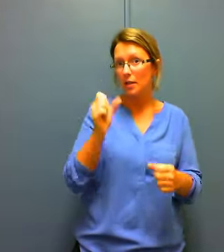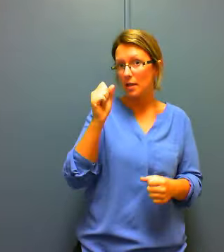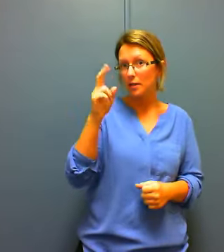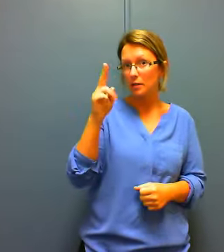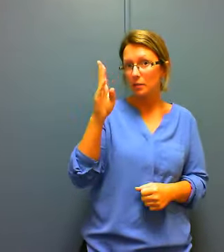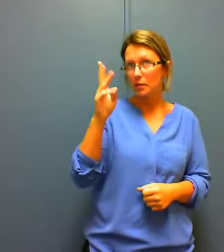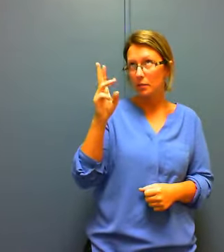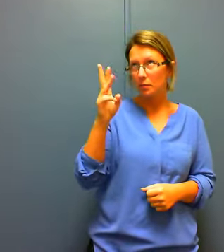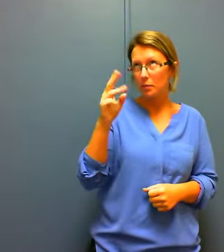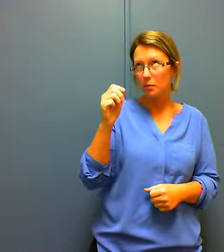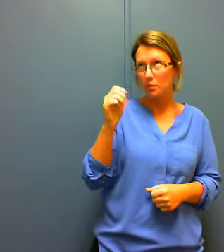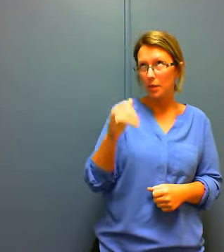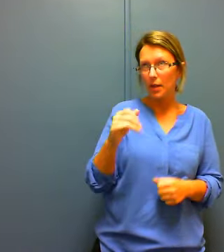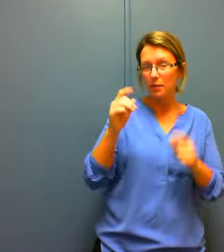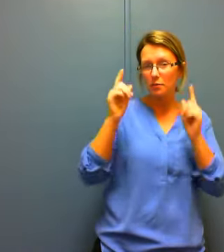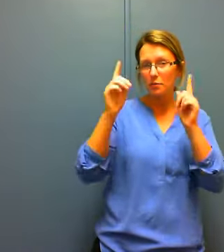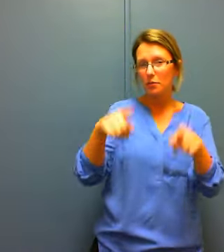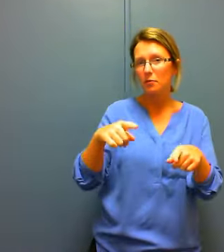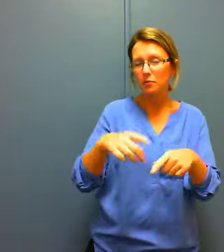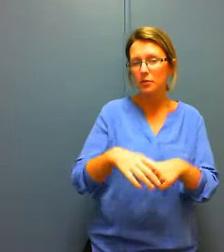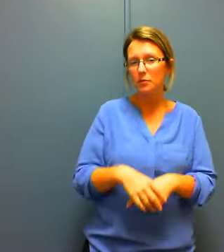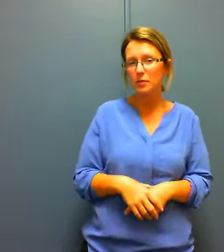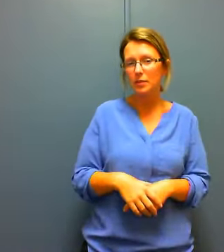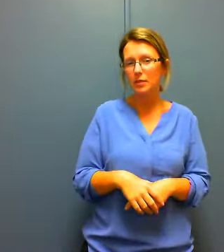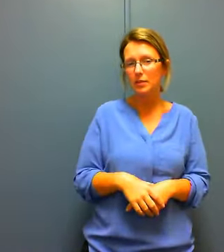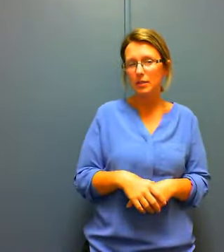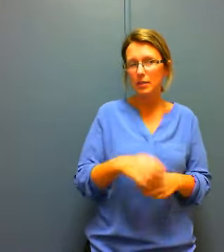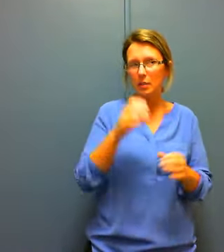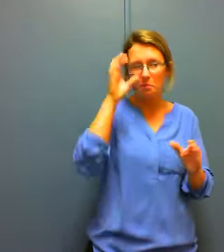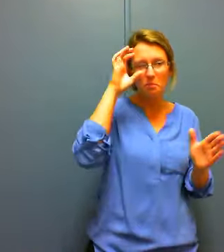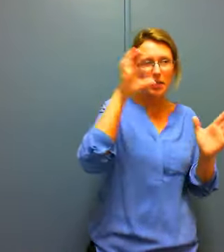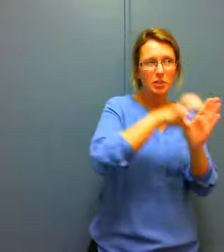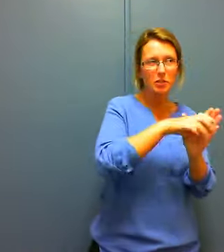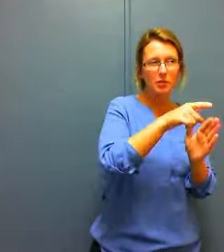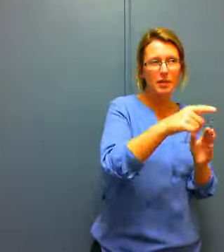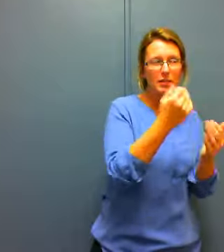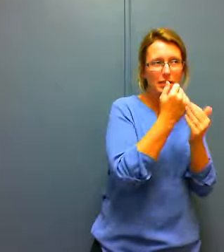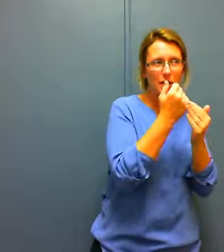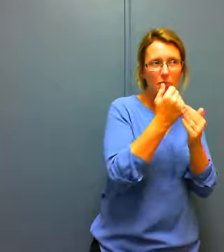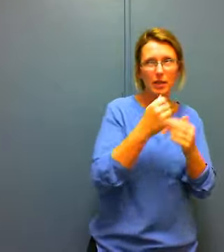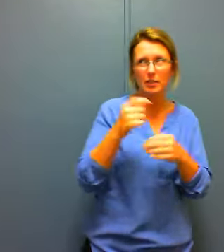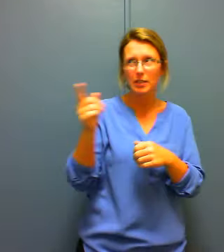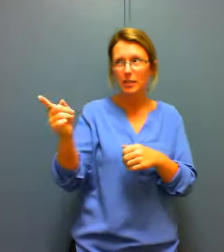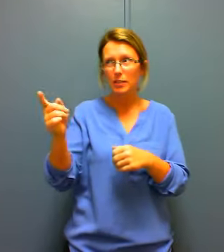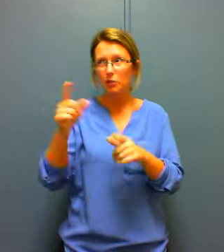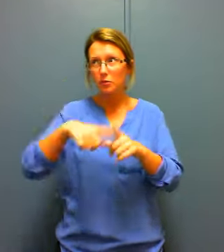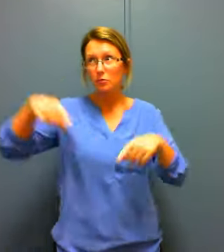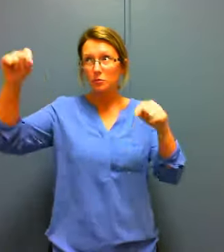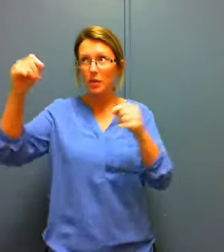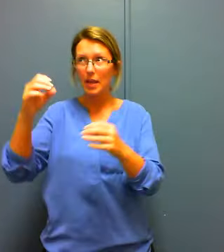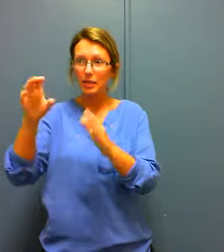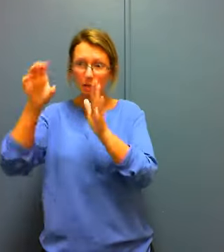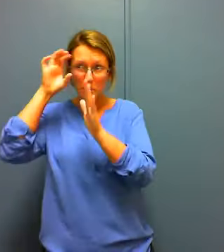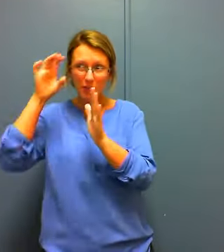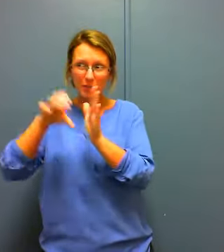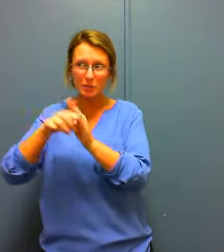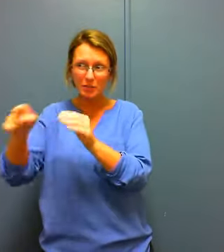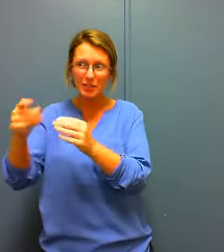take a video and then we'll like dollars the size of coke let's measure this okay okay anyway America's big that's what I